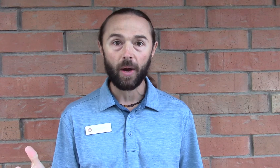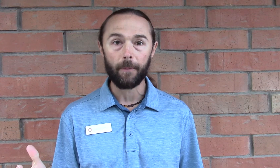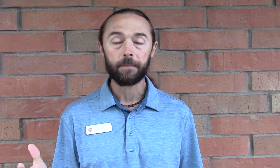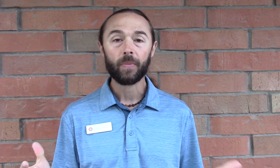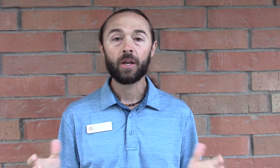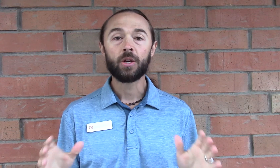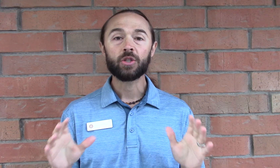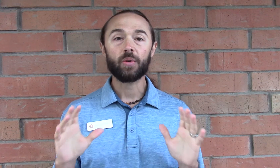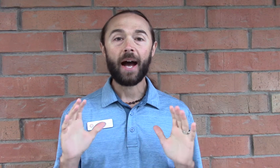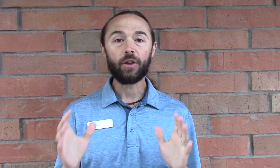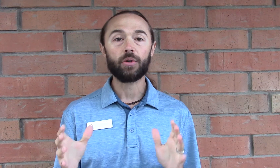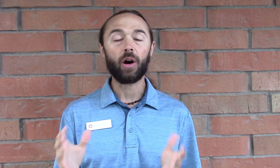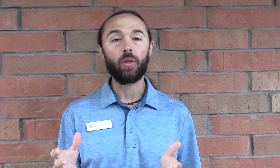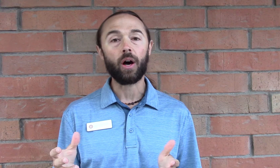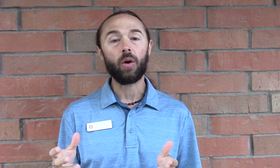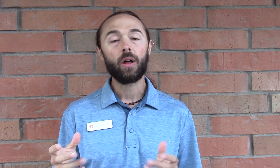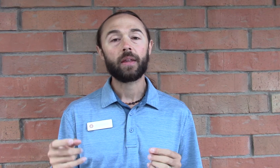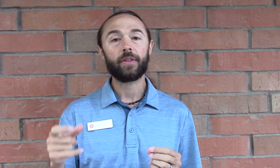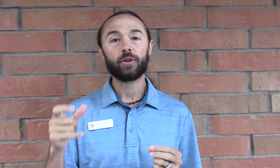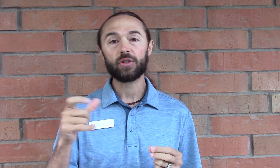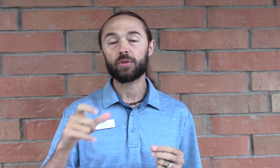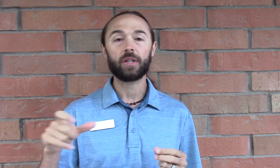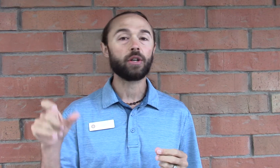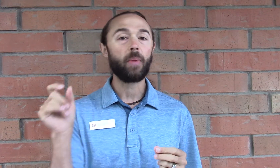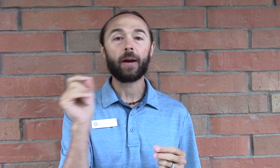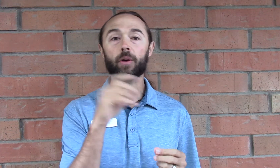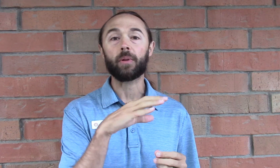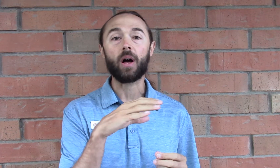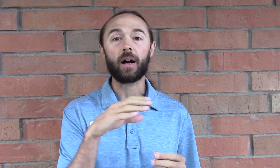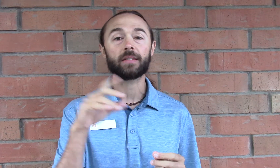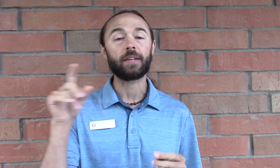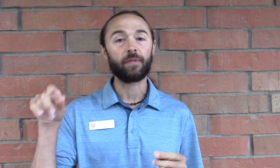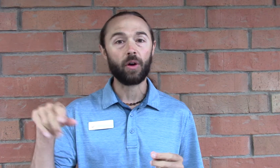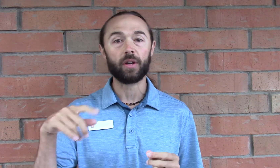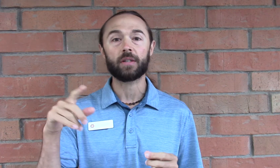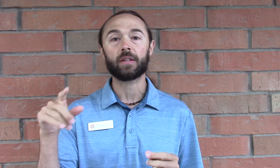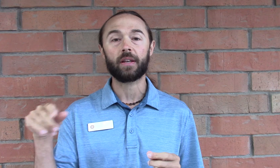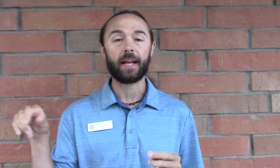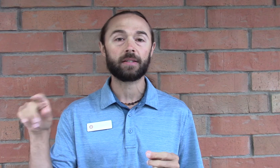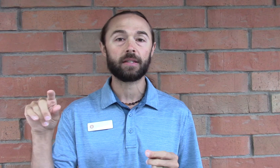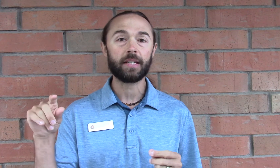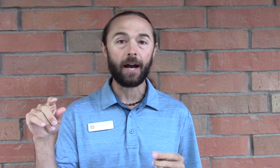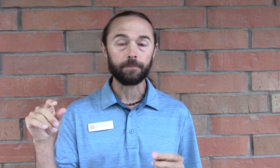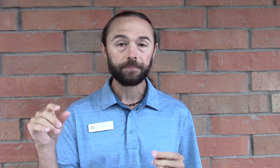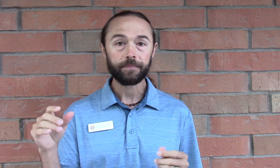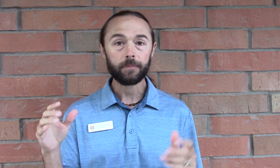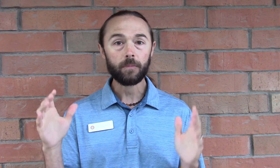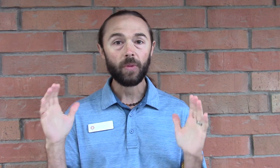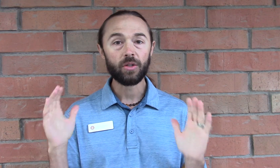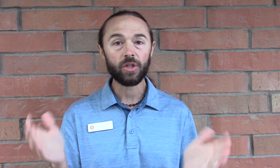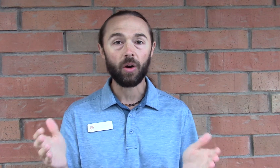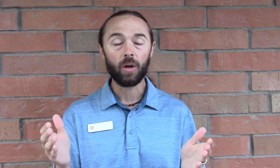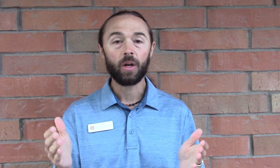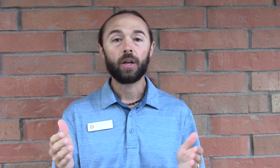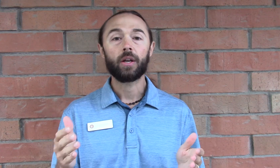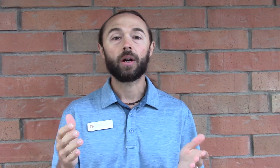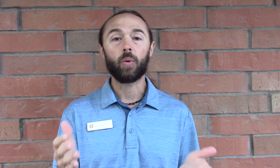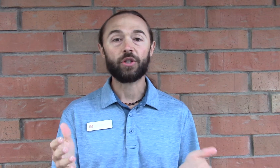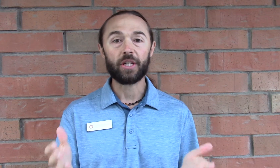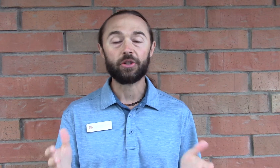while. So now you know though that the crystal didn't go back where it belongs. It floated into the next canal. So what you need to